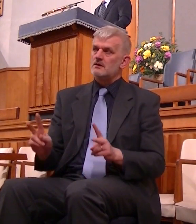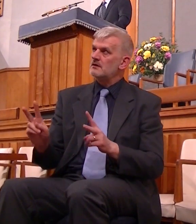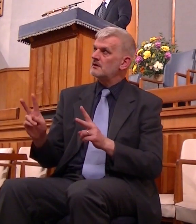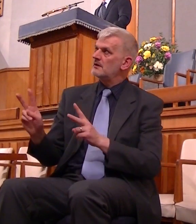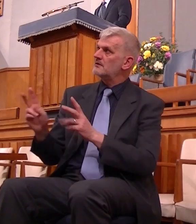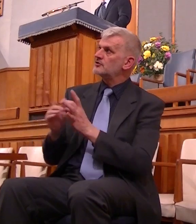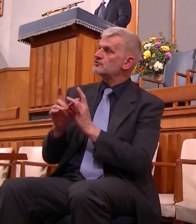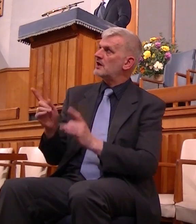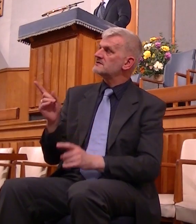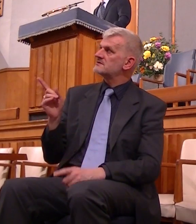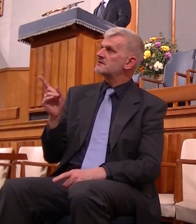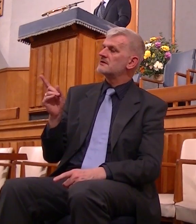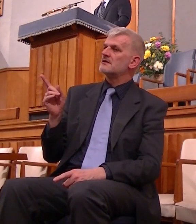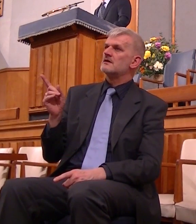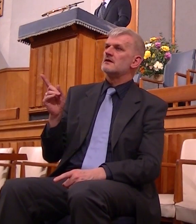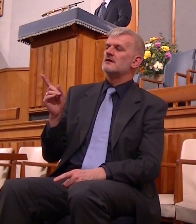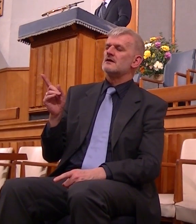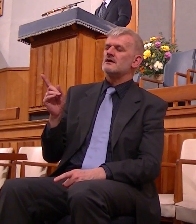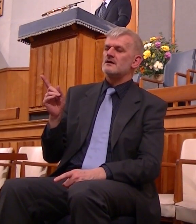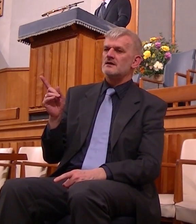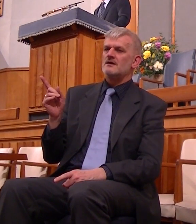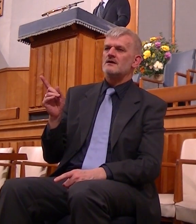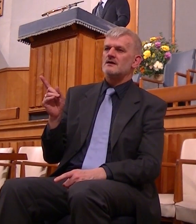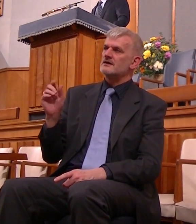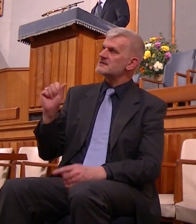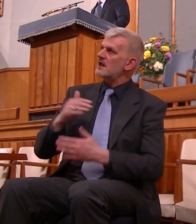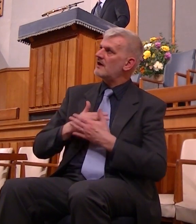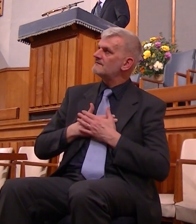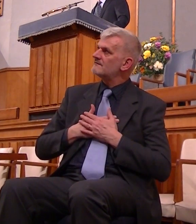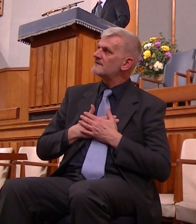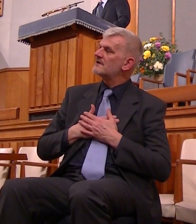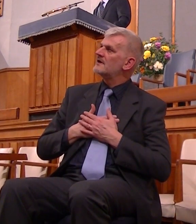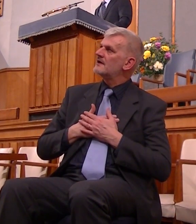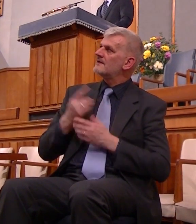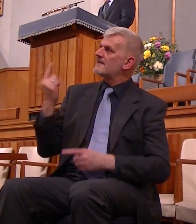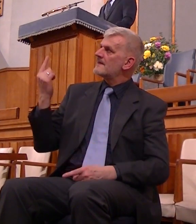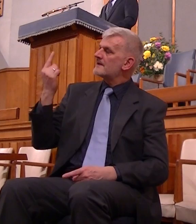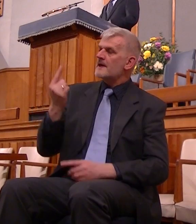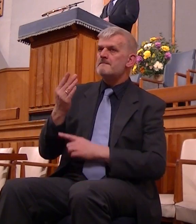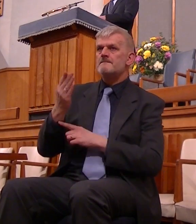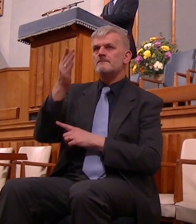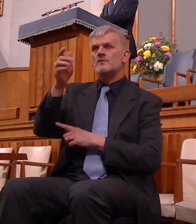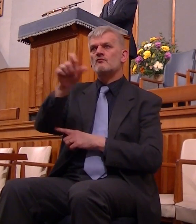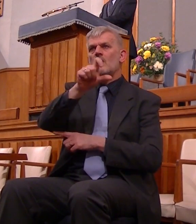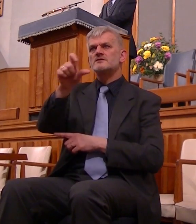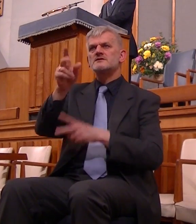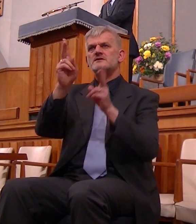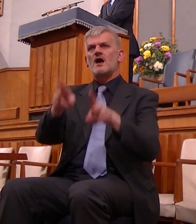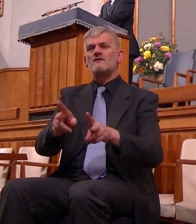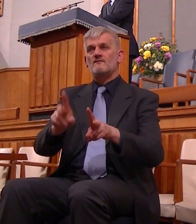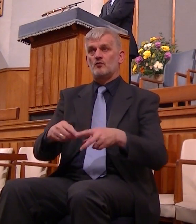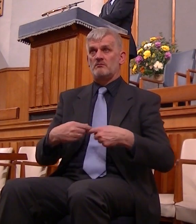the love of God in Christ who came to earth and suffered and died for a wretched rebel